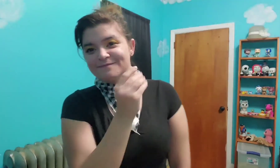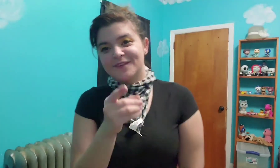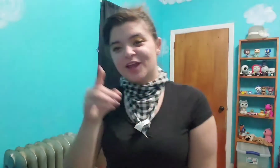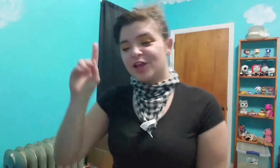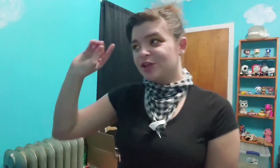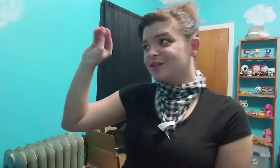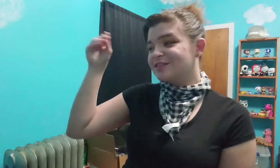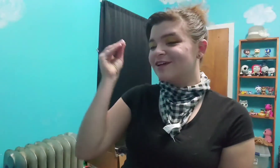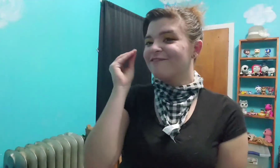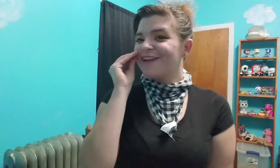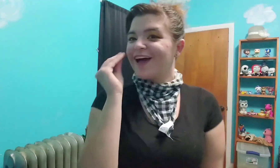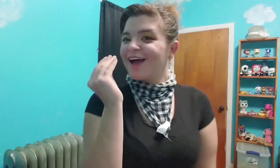You're the sunflower